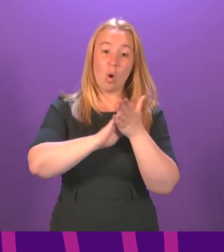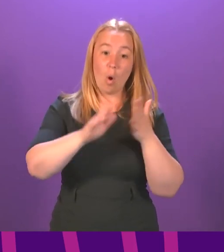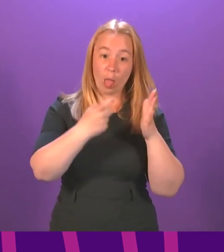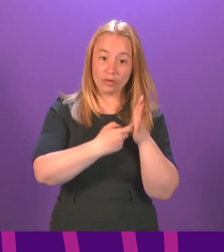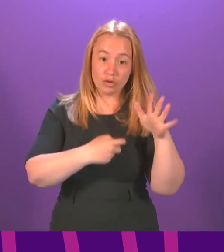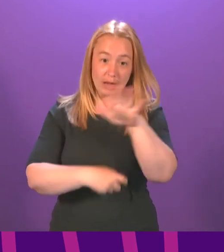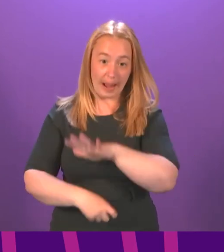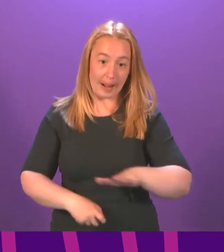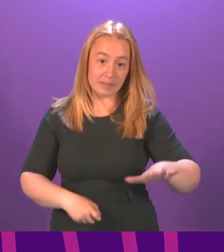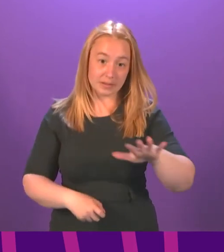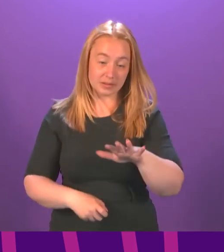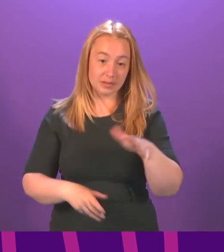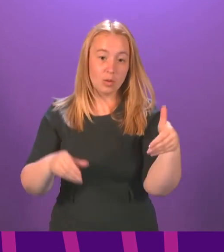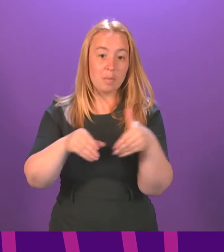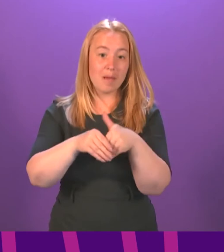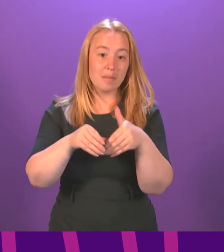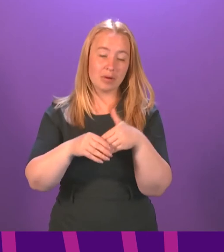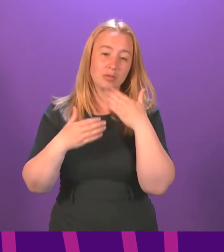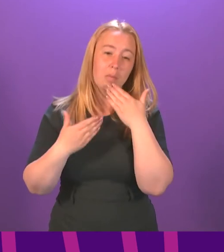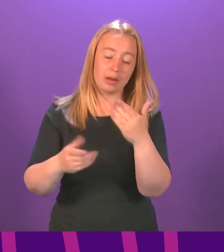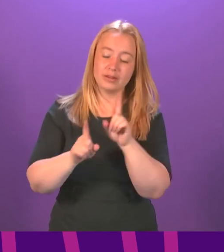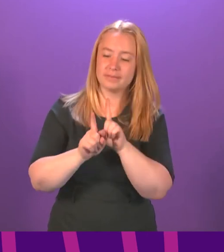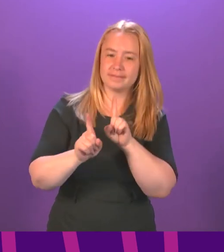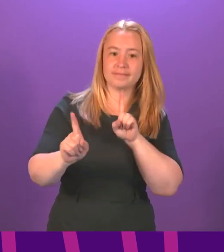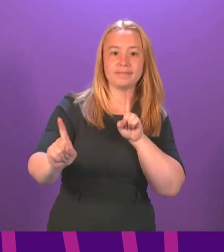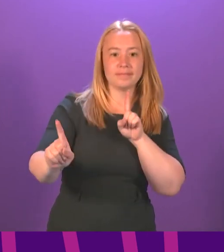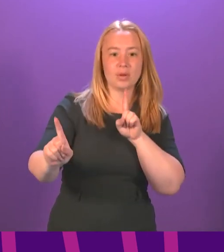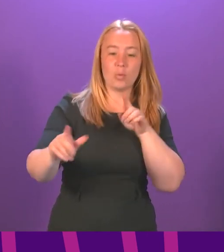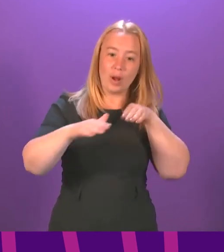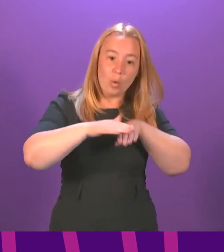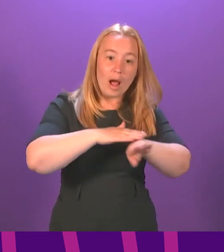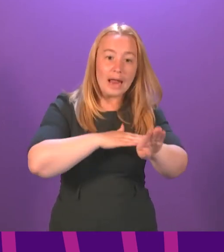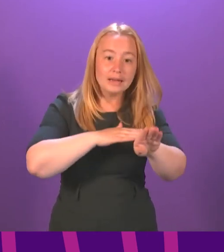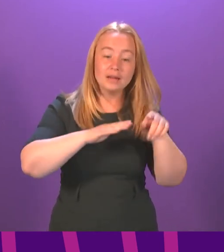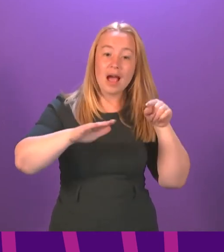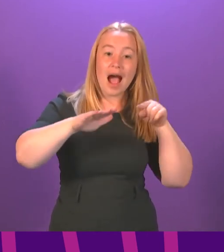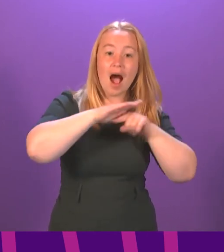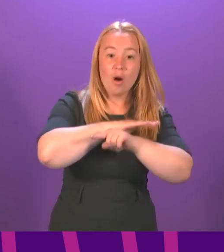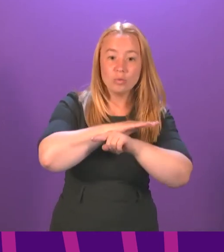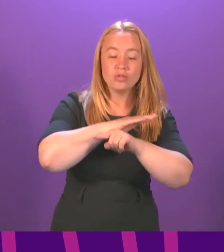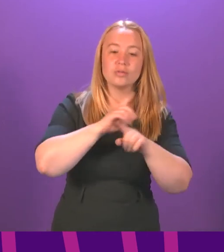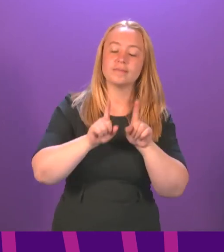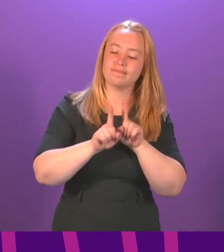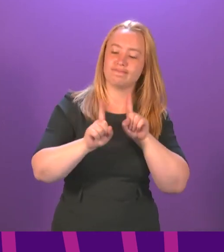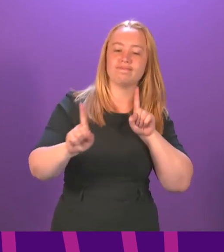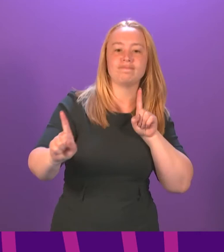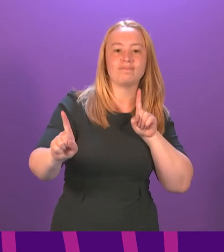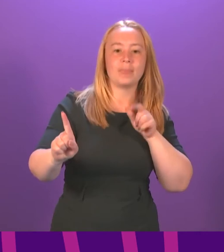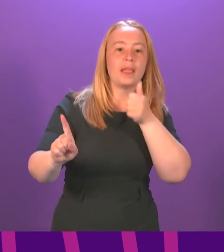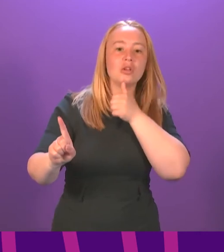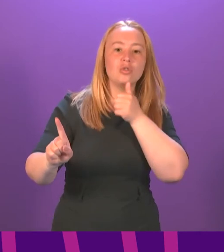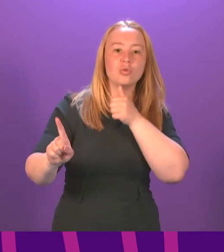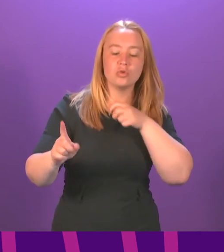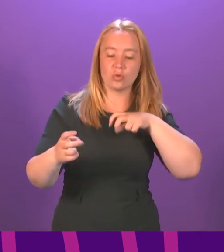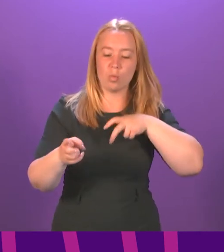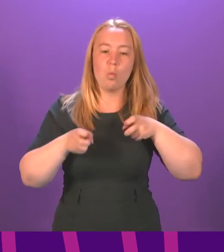I ask that members take care to observe these measures, including when entering and exiting the chamber, and please only use the aisles and walkways to access